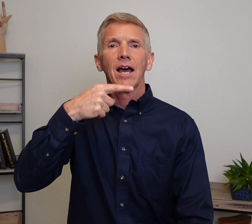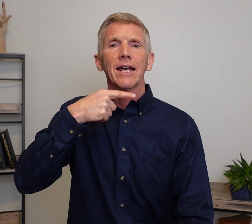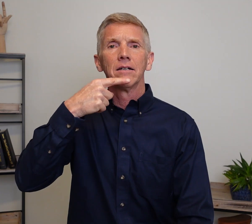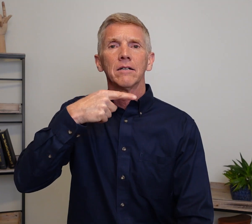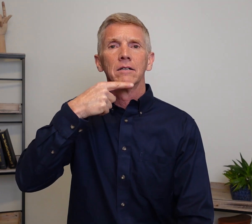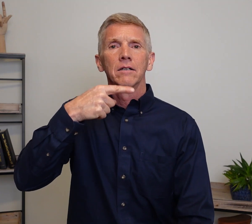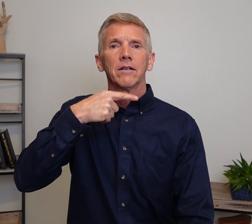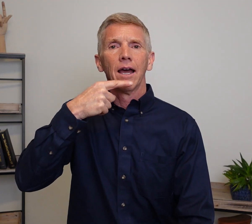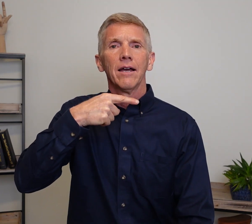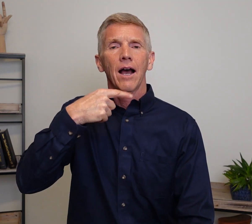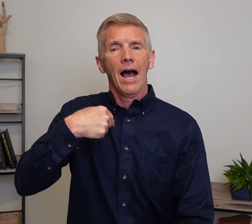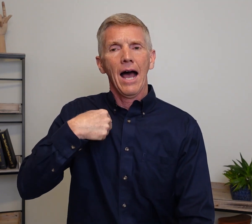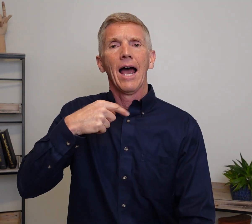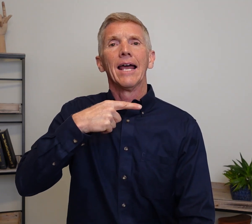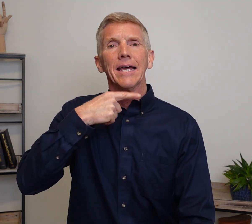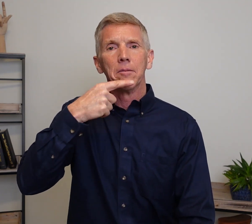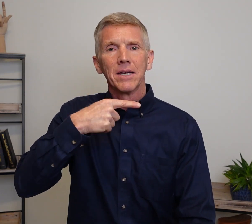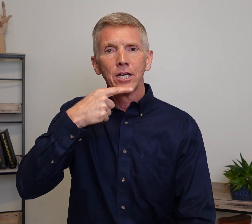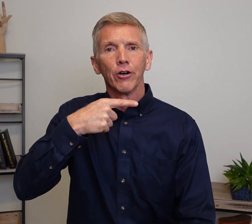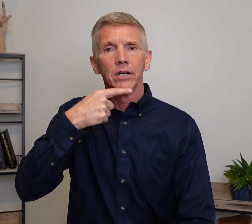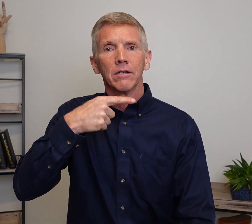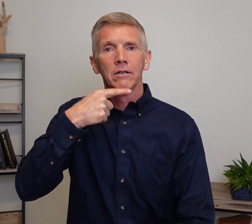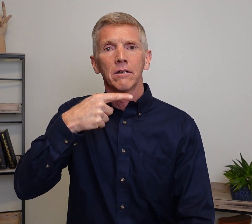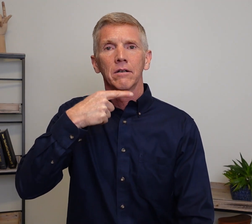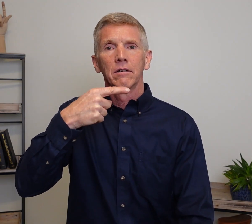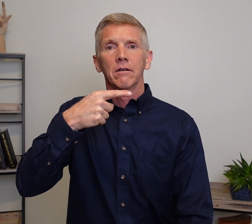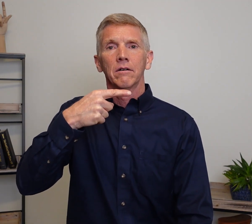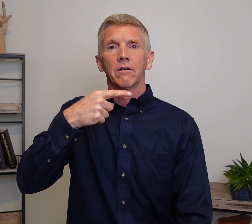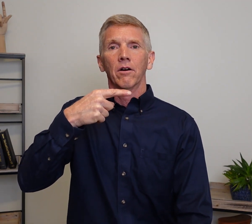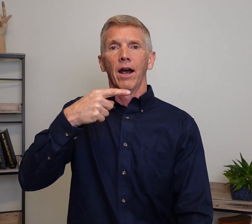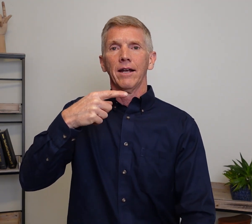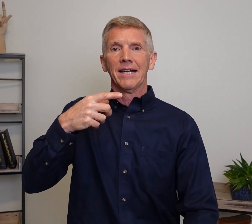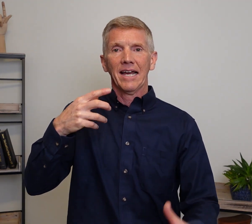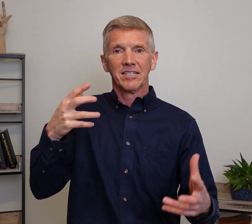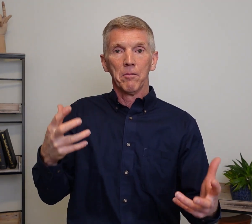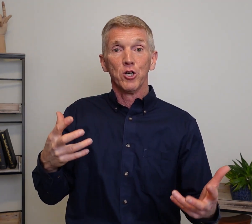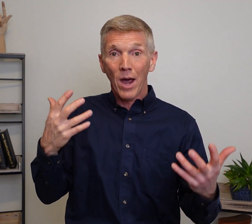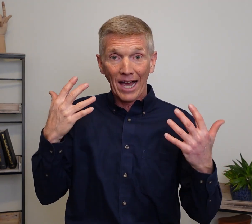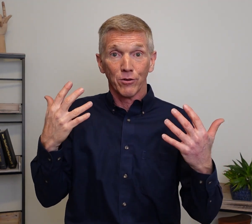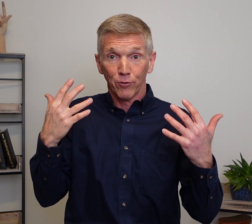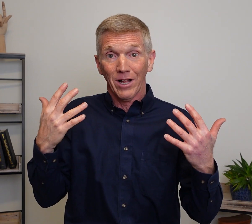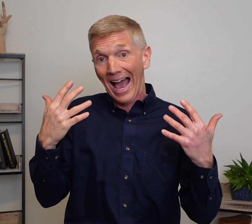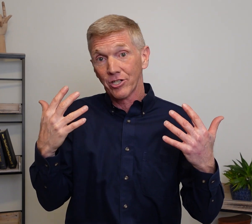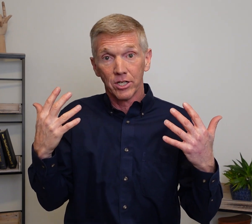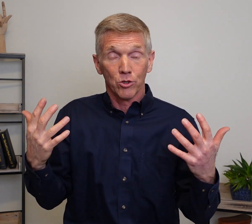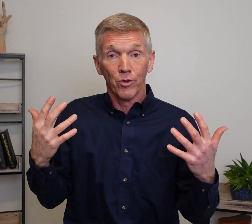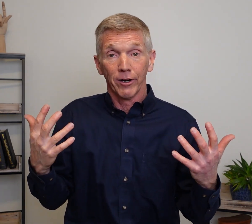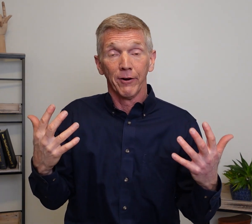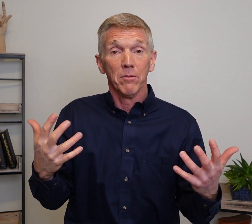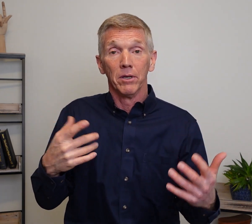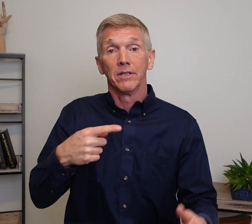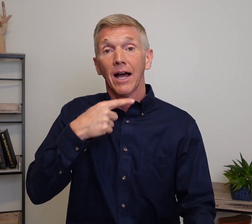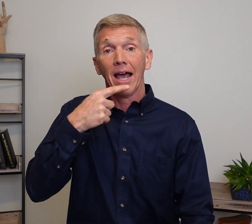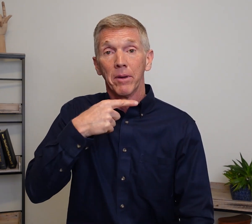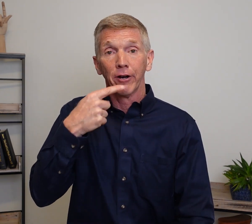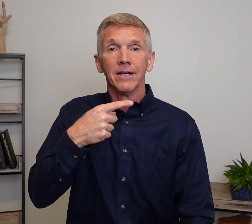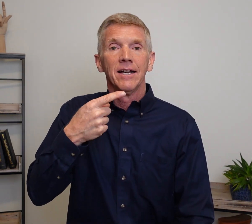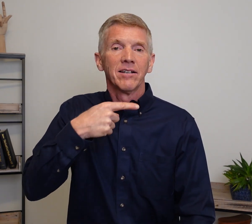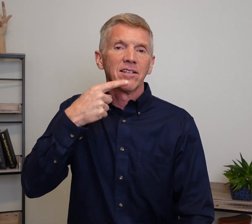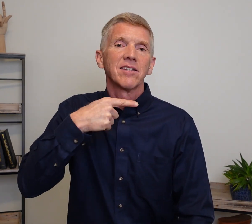tight. Okay. I am hearing. All right. And it's somebody who has full access to their hearing ability. I am hearing. Because this is